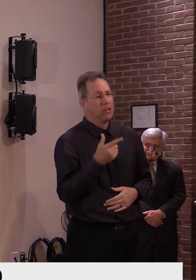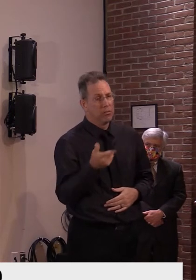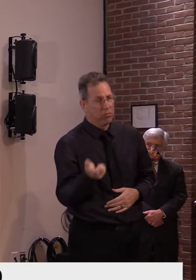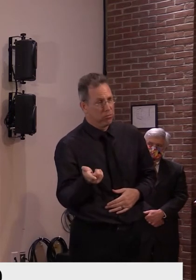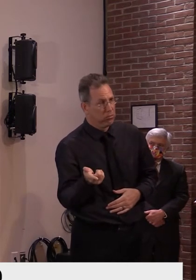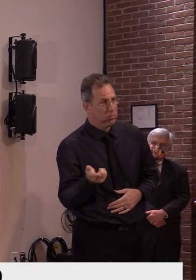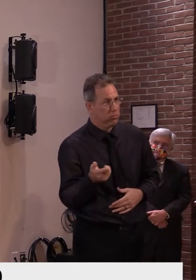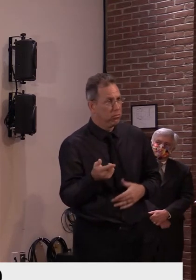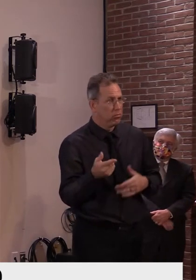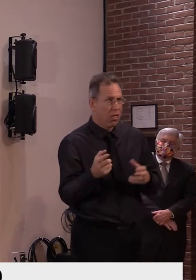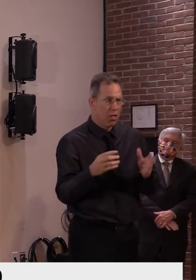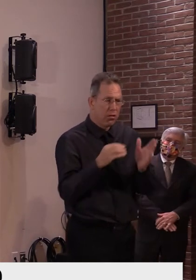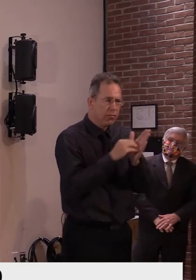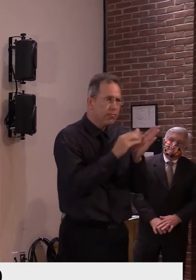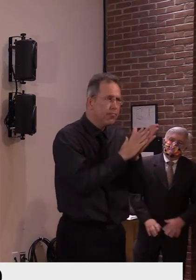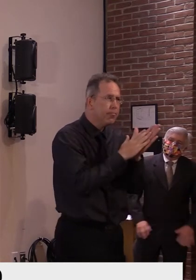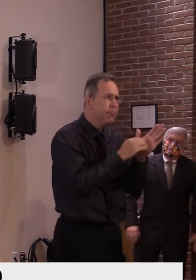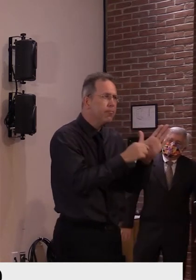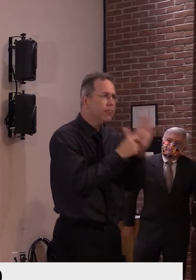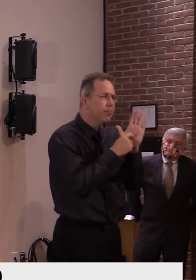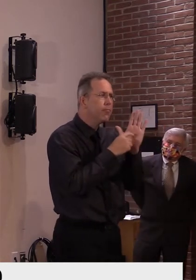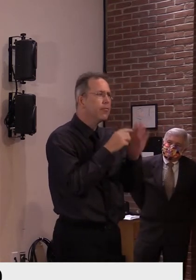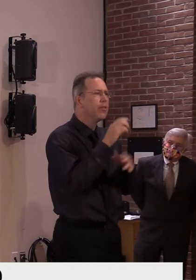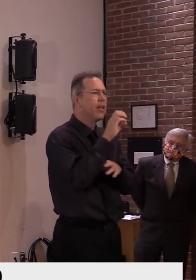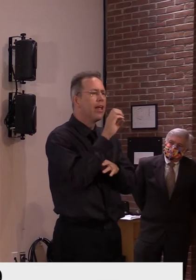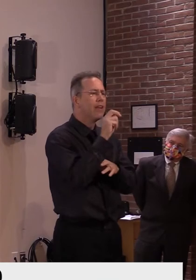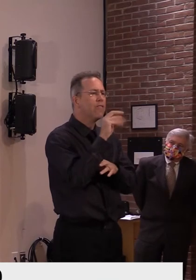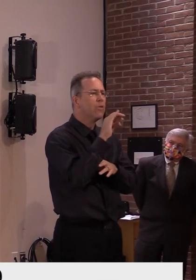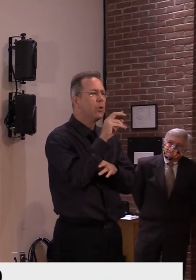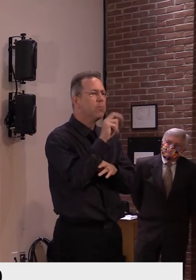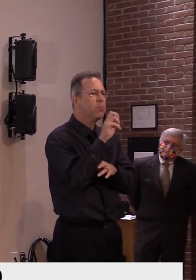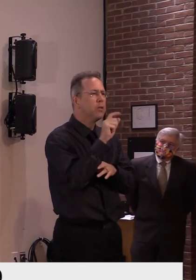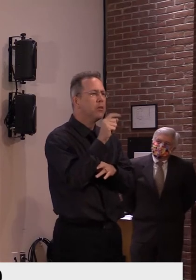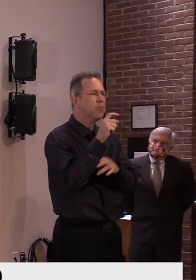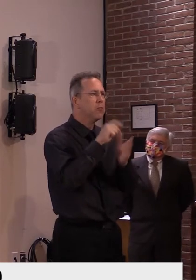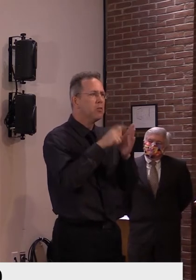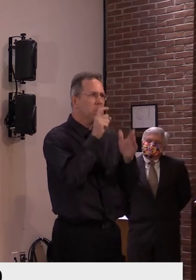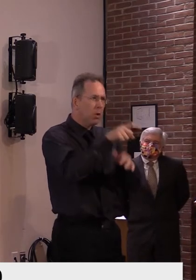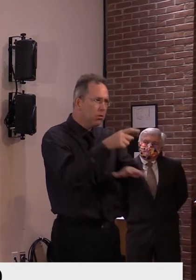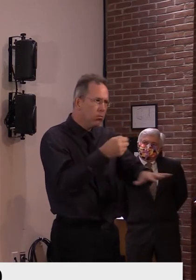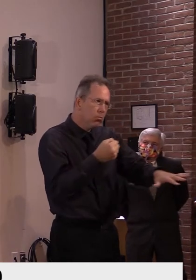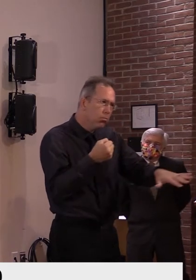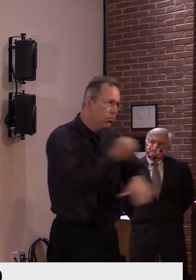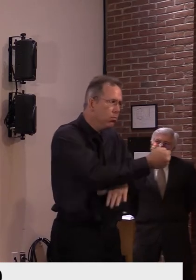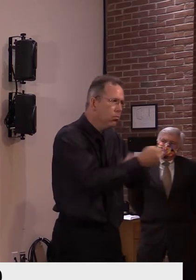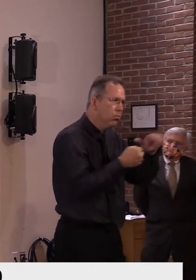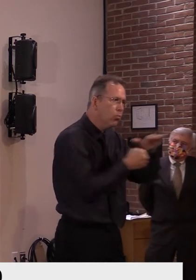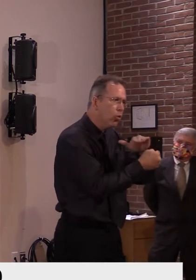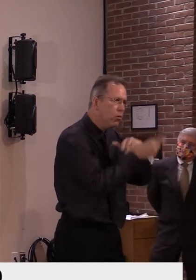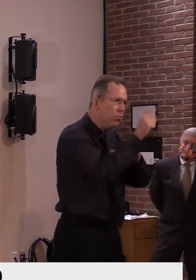regarding people's quarantine behavior to this, to this date.